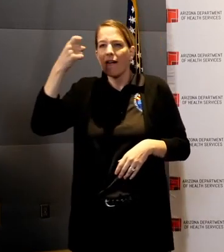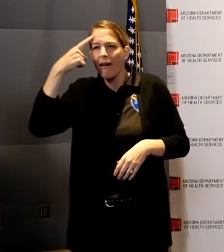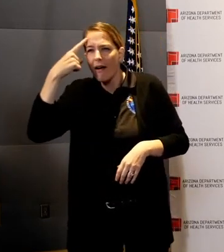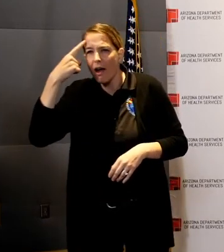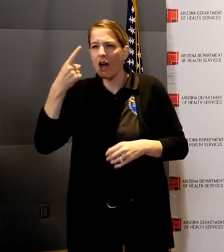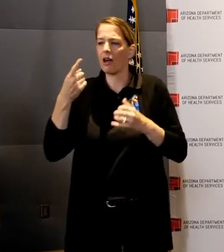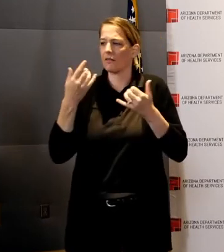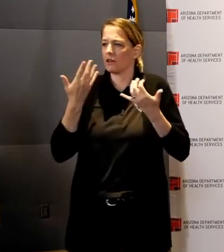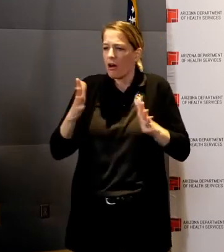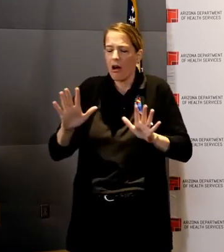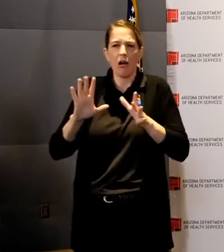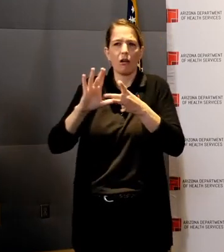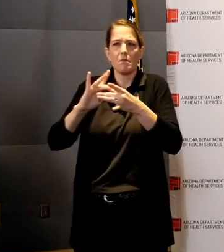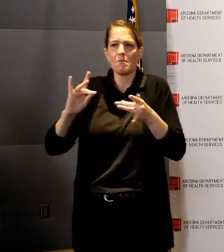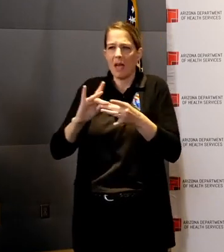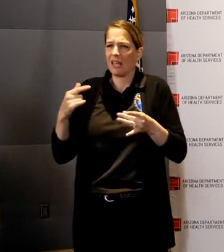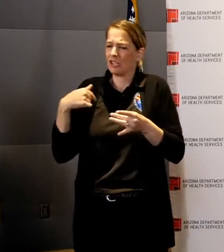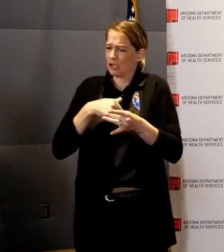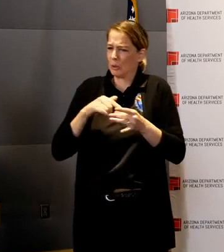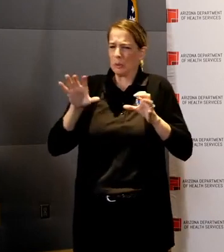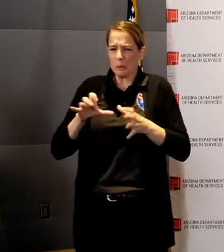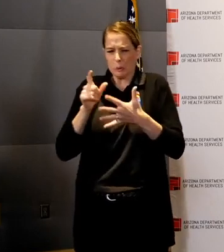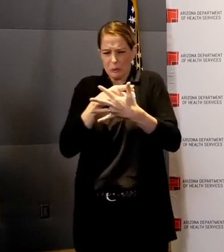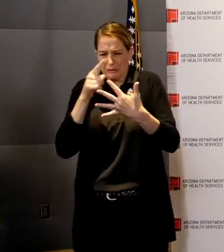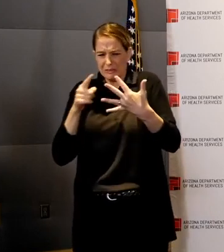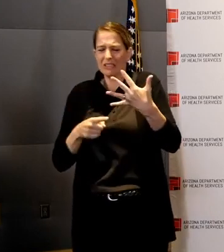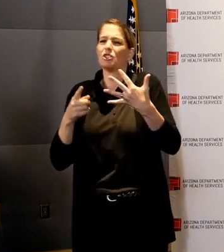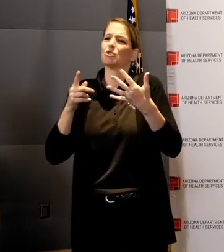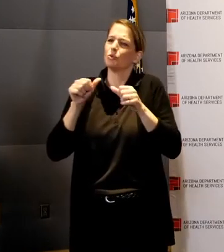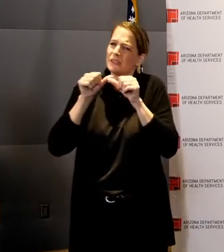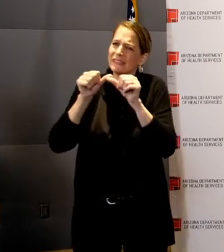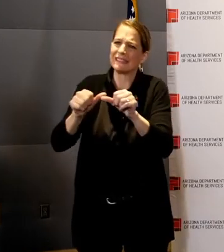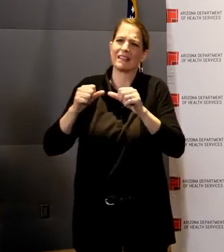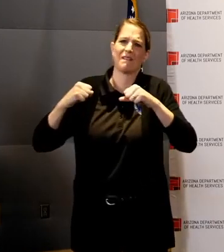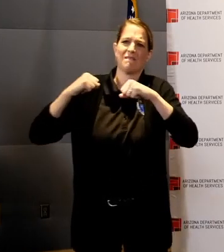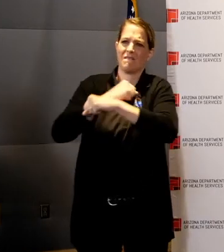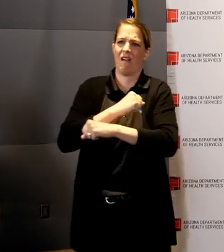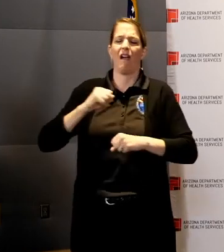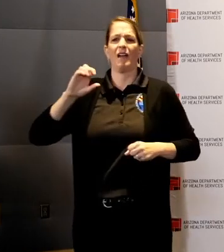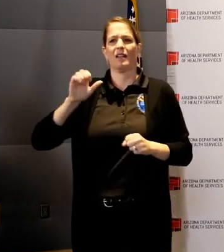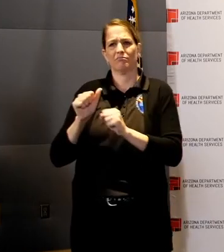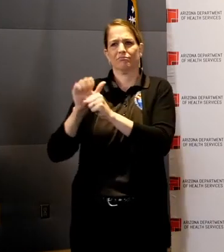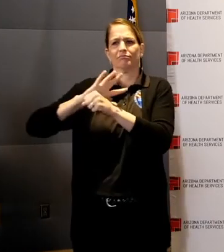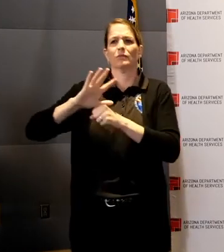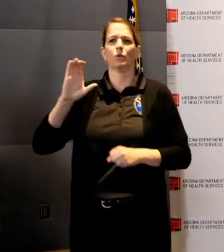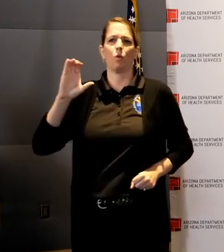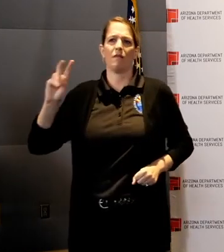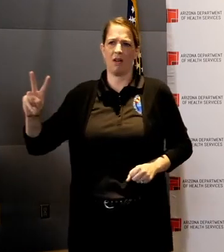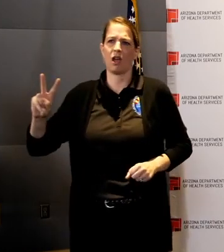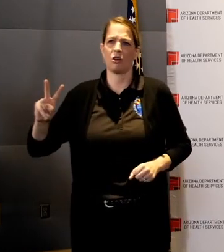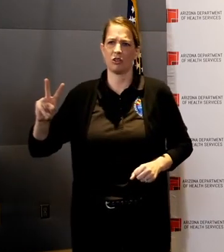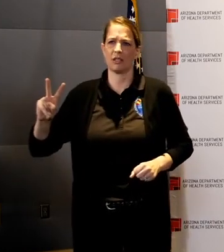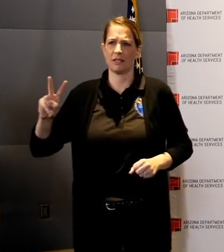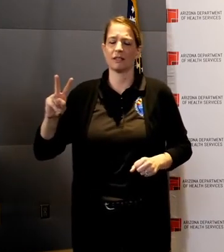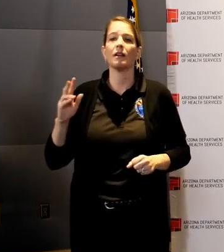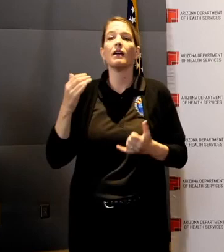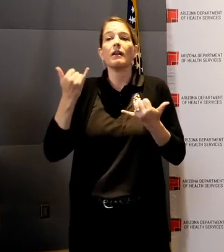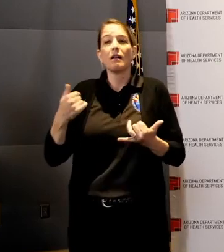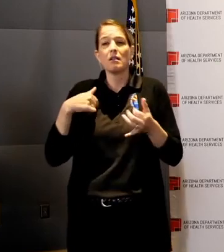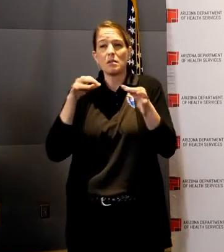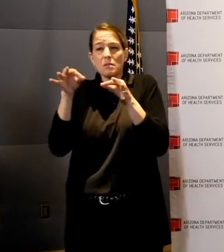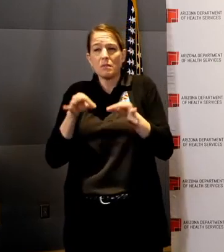to decrease the spread, and I'd now like to provide you with details on what we're doing to increase capacity in our healthcare system.